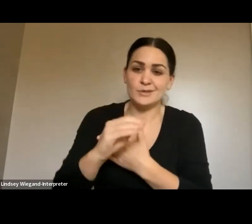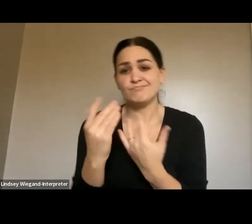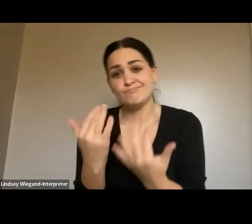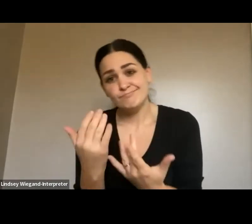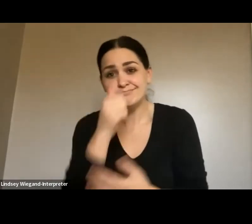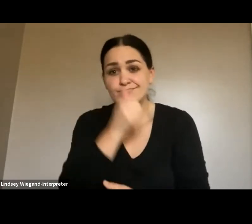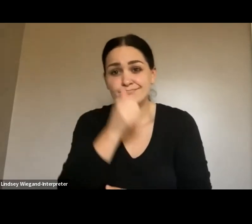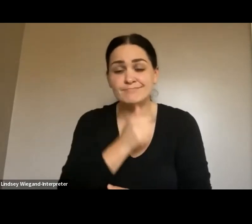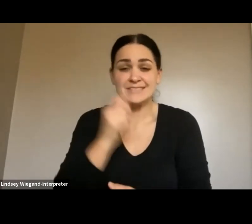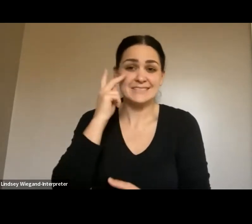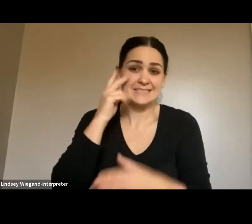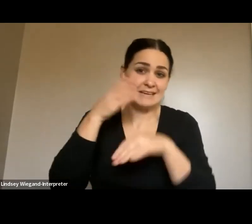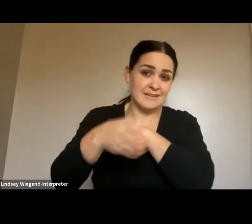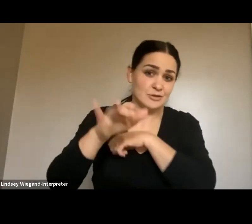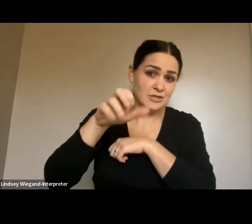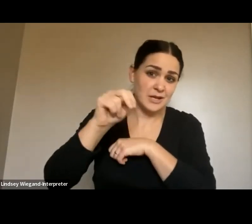goes after January.